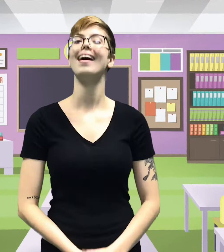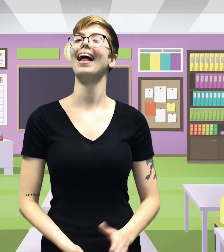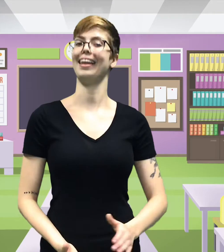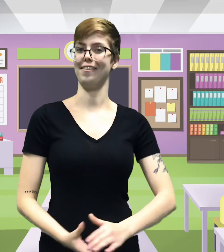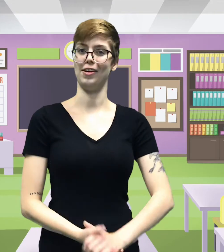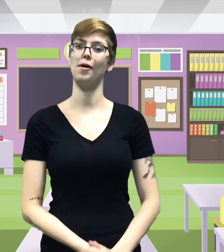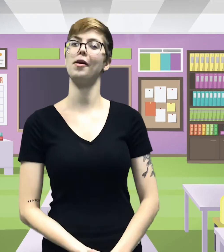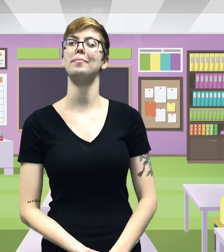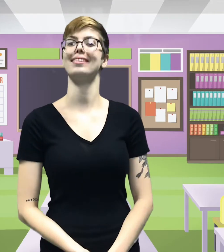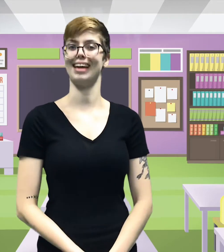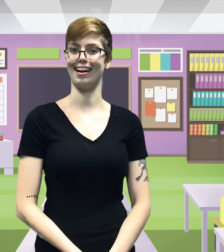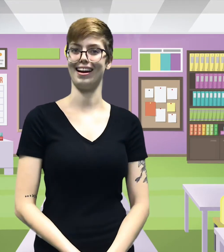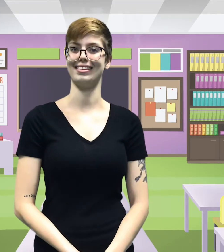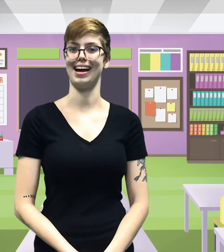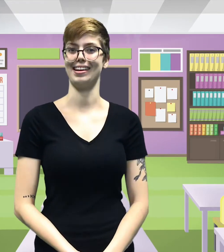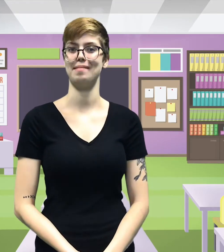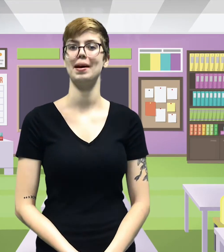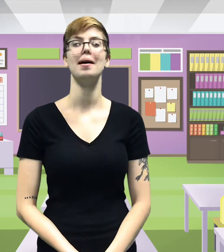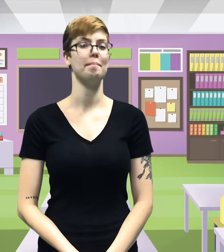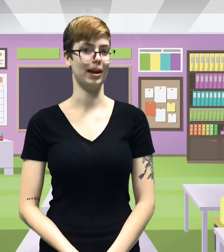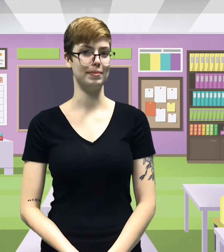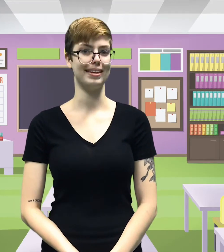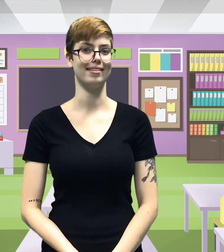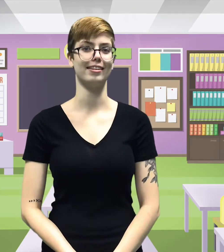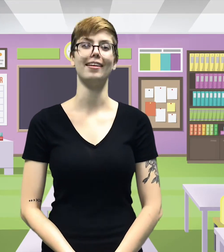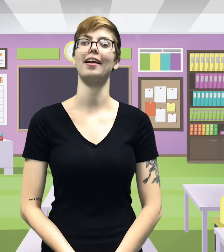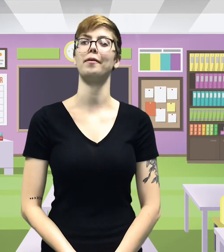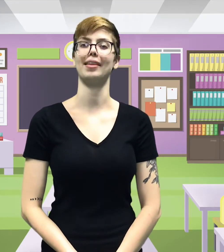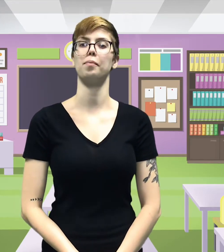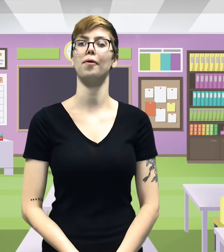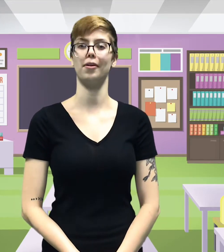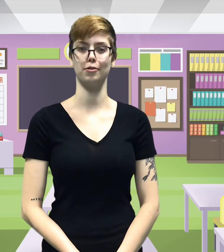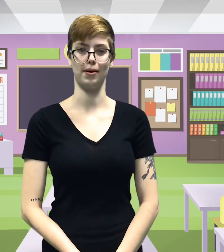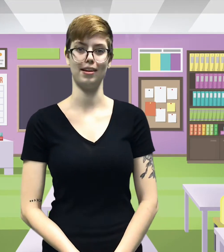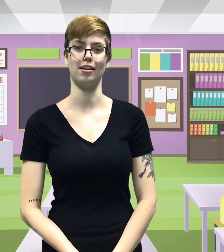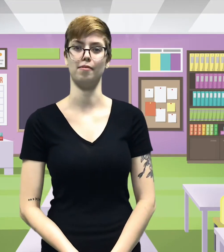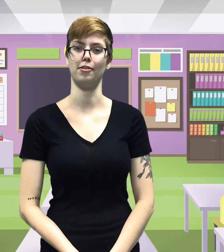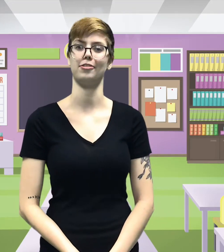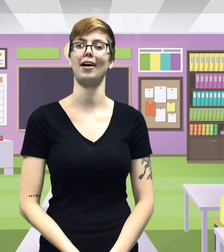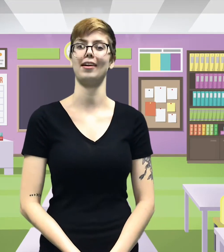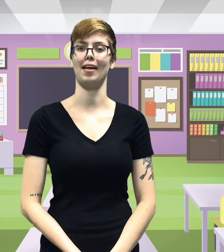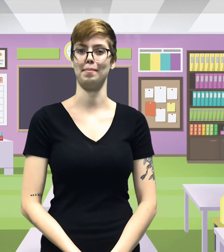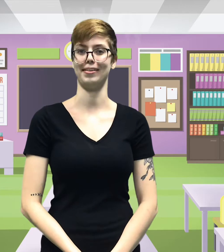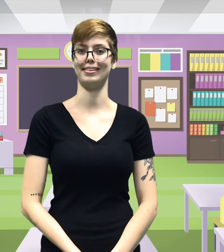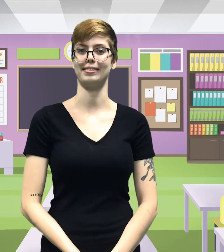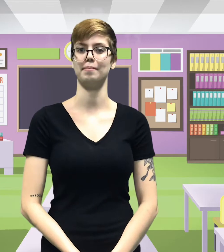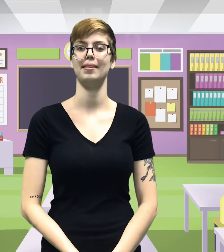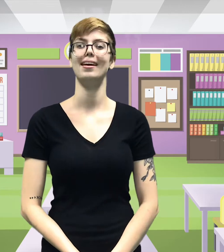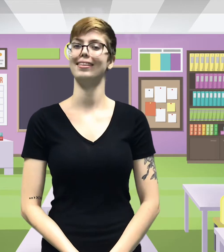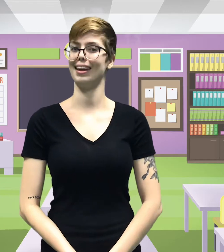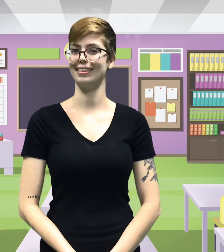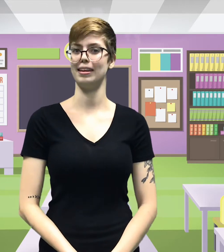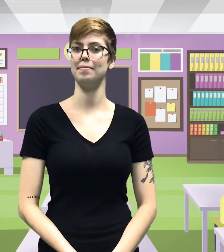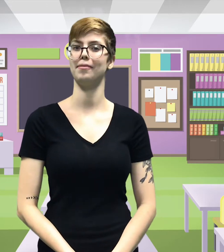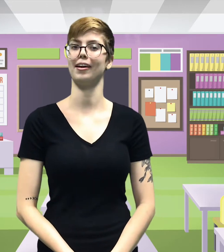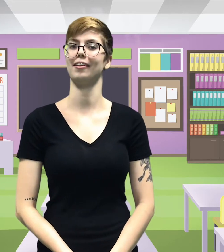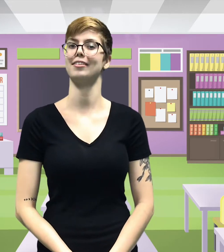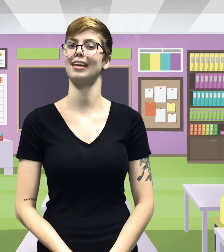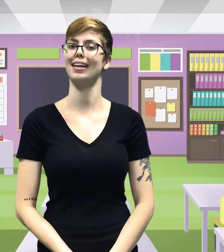Hello and welcome to Saturday Sign Time. My name is Kirsten and I work at the Port Orange Branch of the Volusia County Library System. Today's thing we're going to learn signs